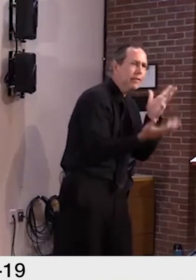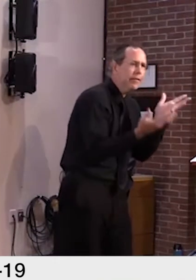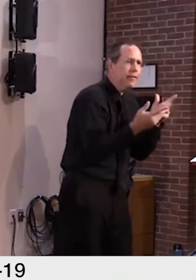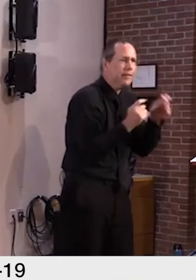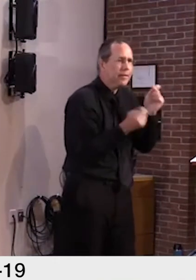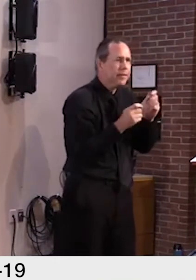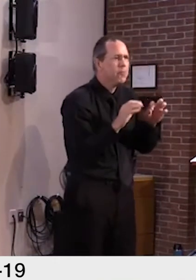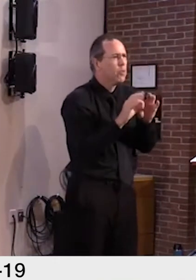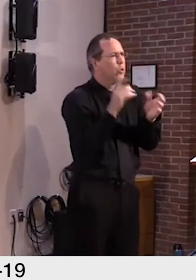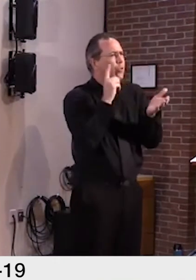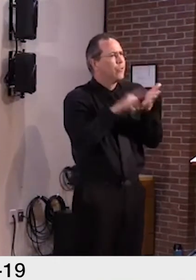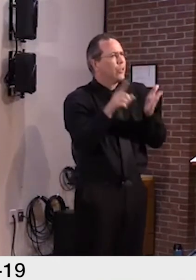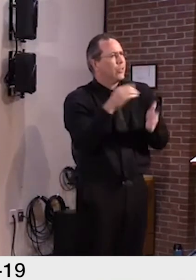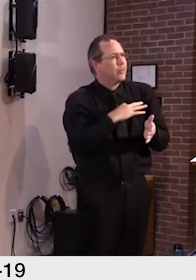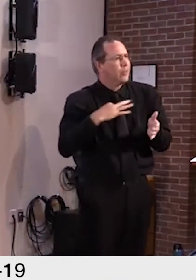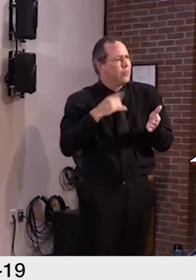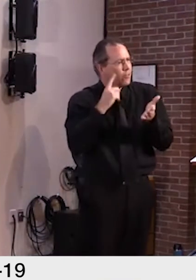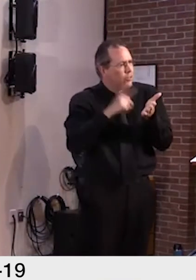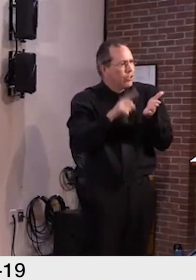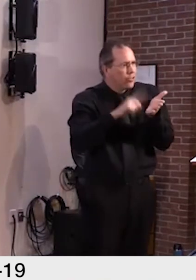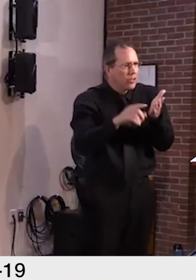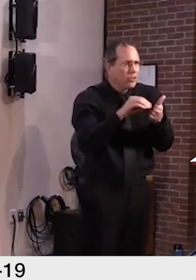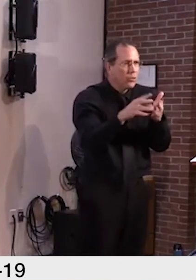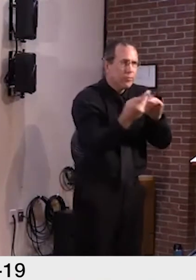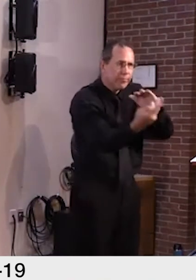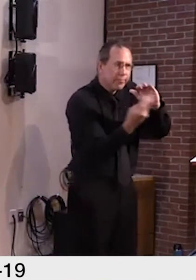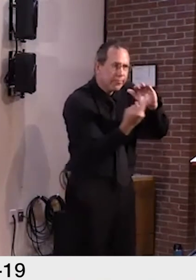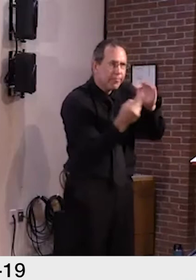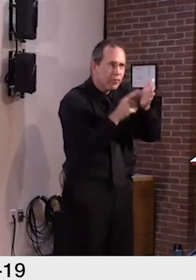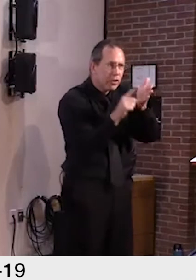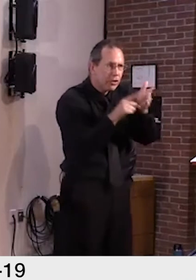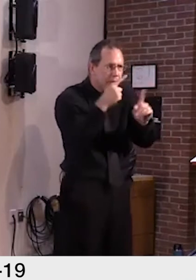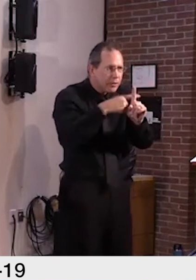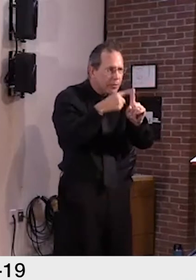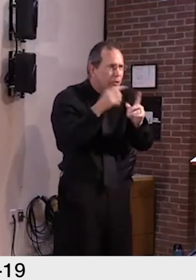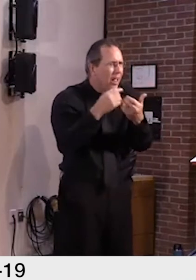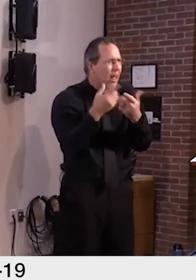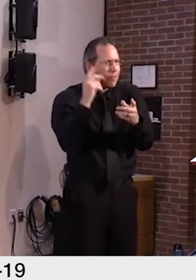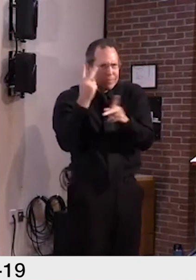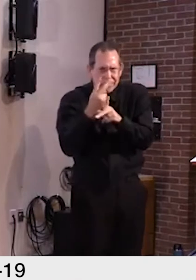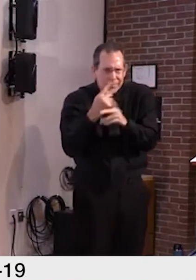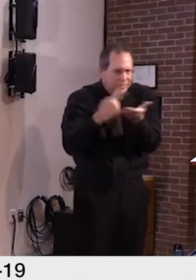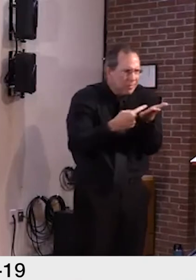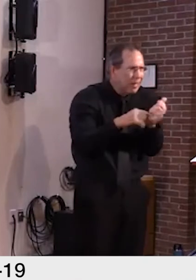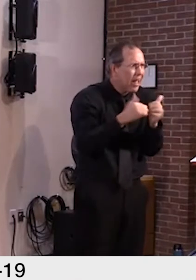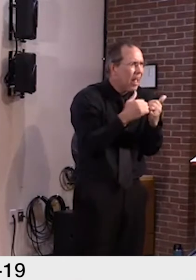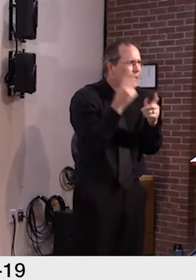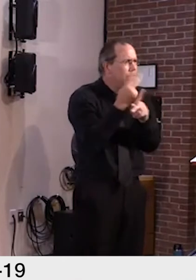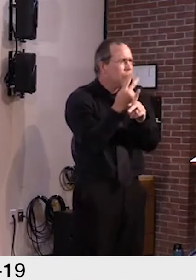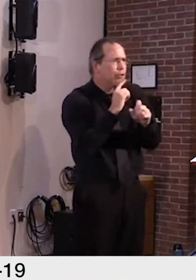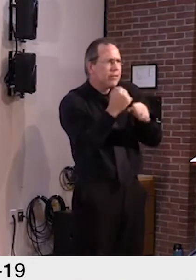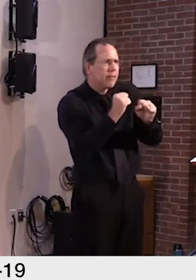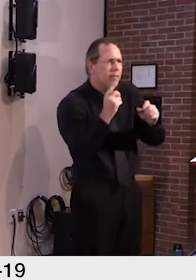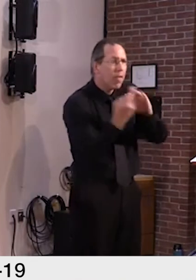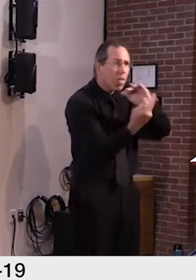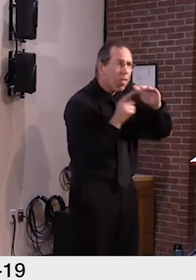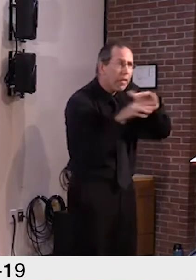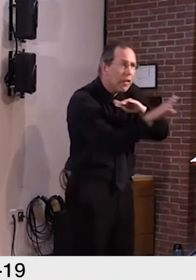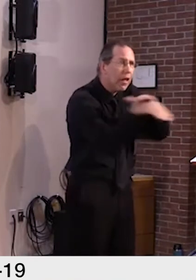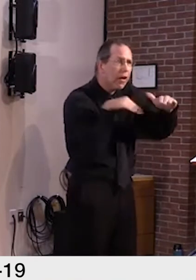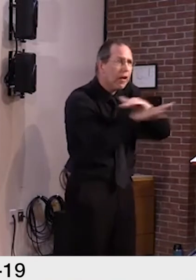task force will address this concern and a few others we put together and we'll be publishing an update for your guidance later in October.